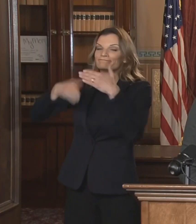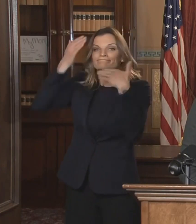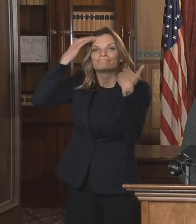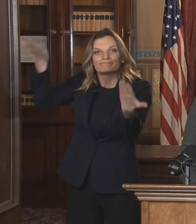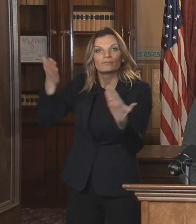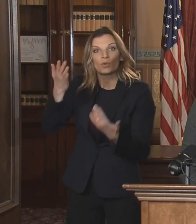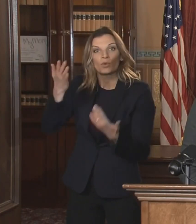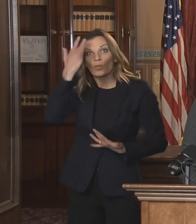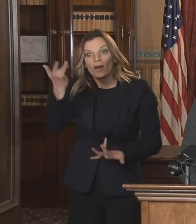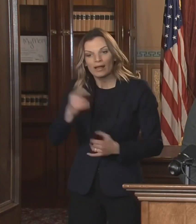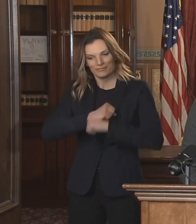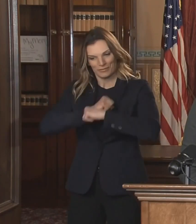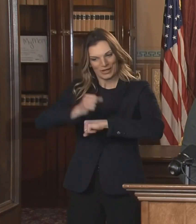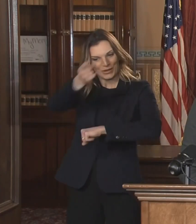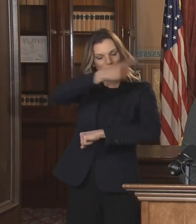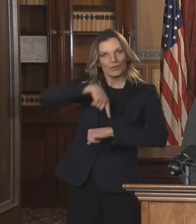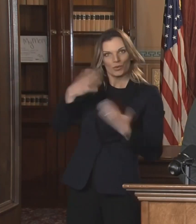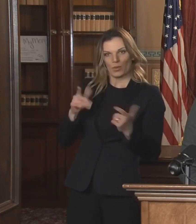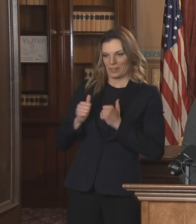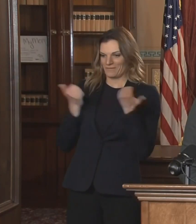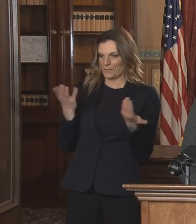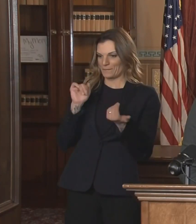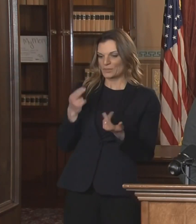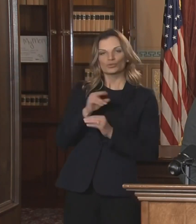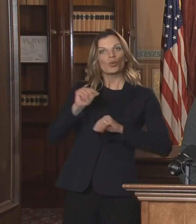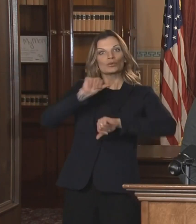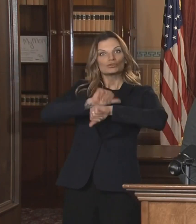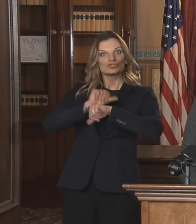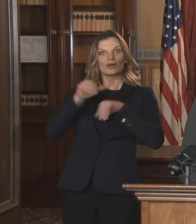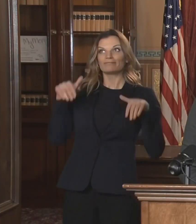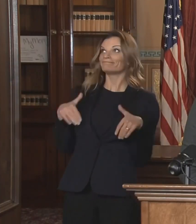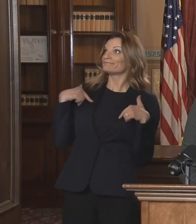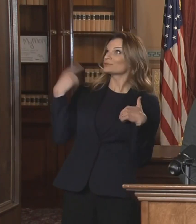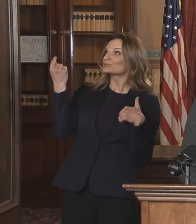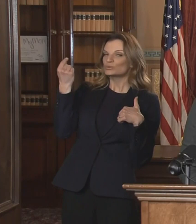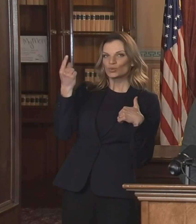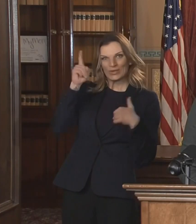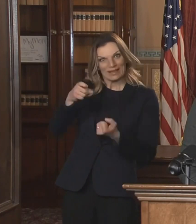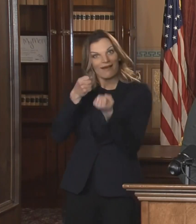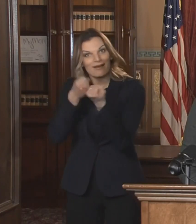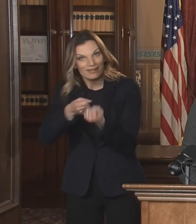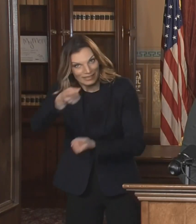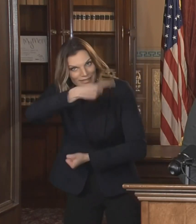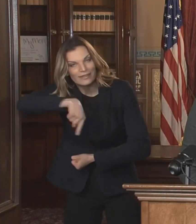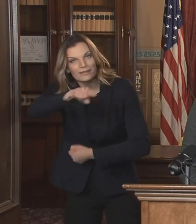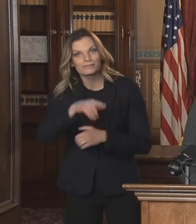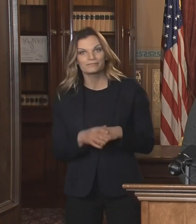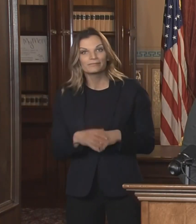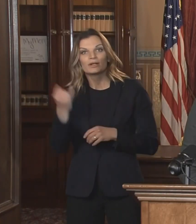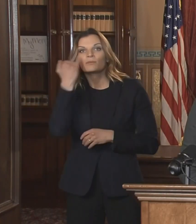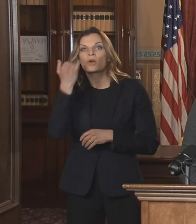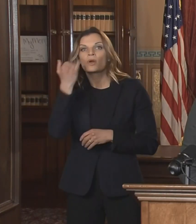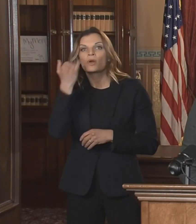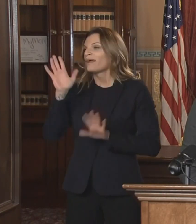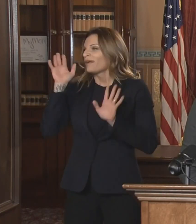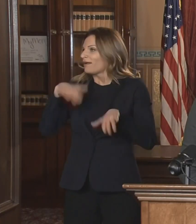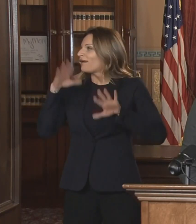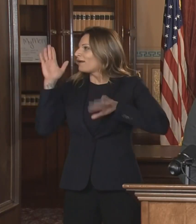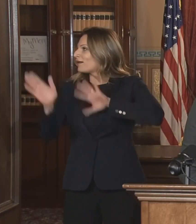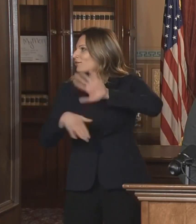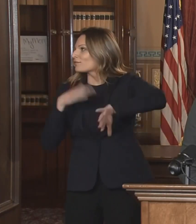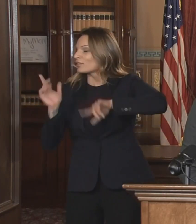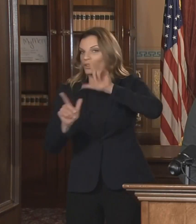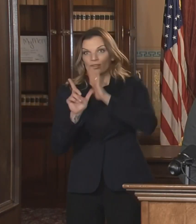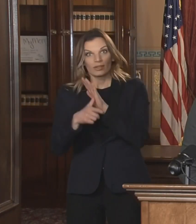If we don't take this bipartisan action now, thousands of Michiganders who are unemployed could lose